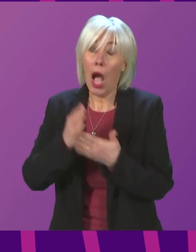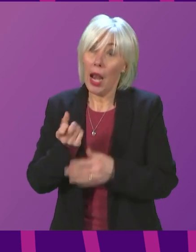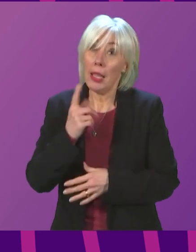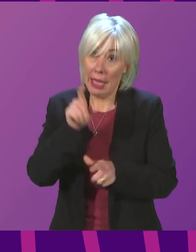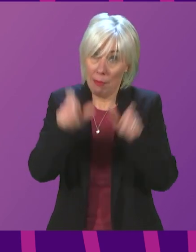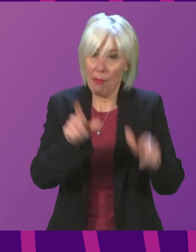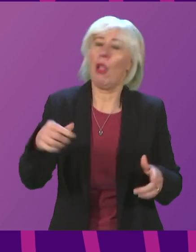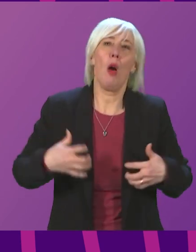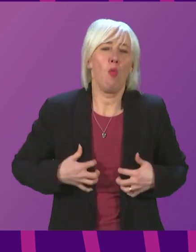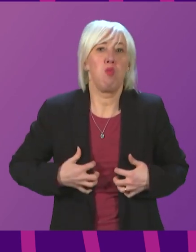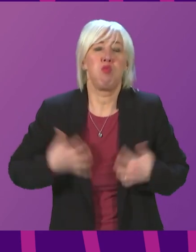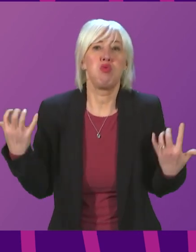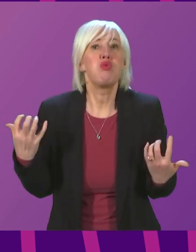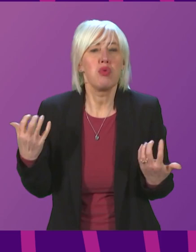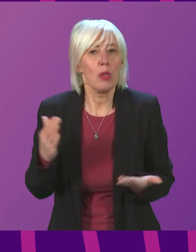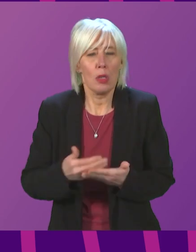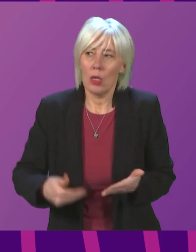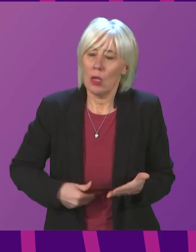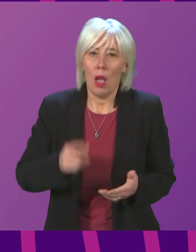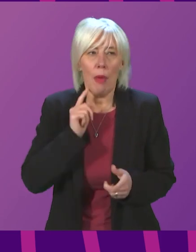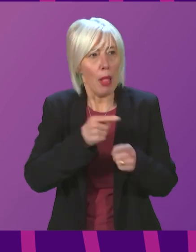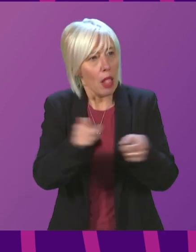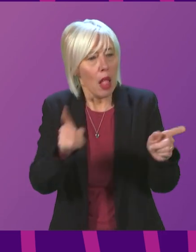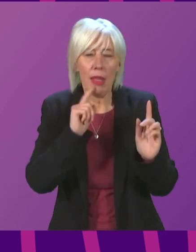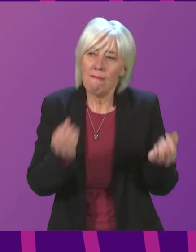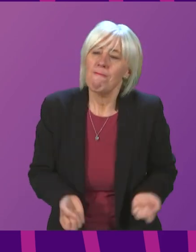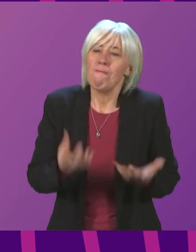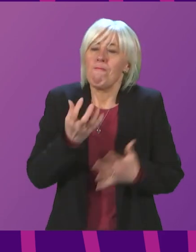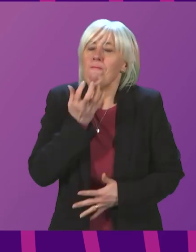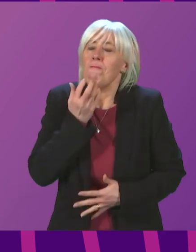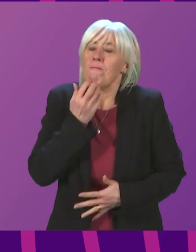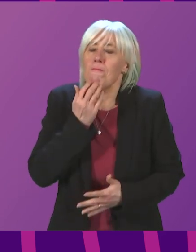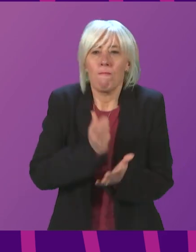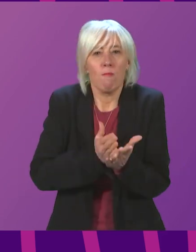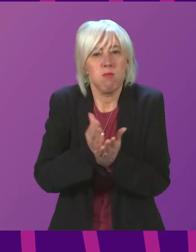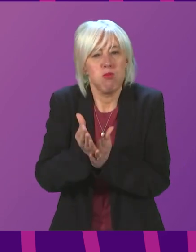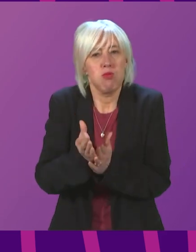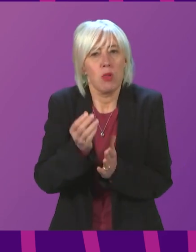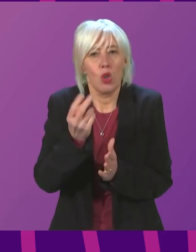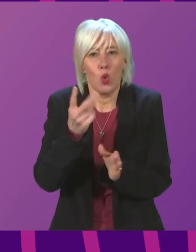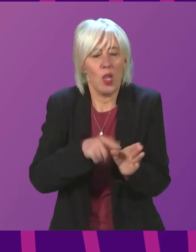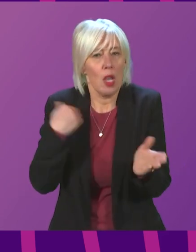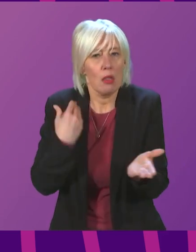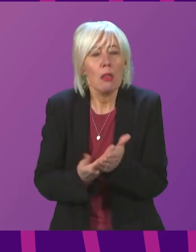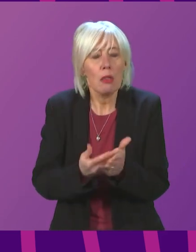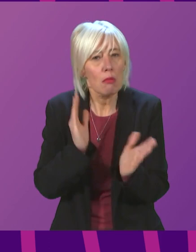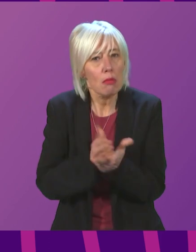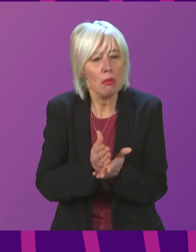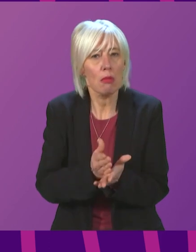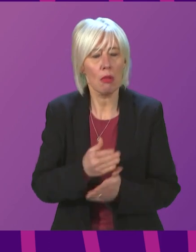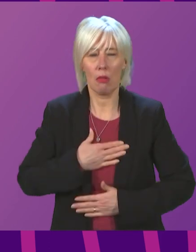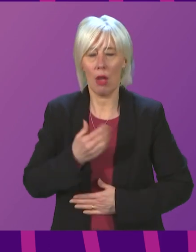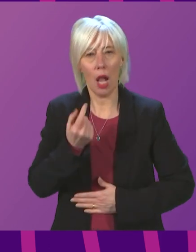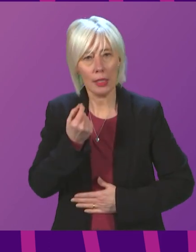that people feel about this, given the very painful sacrifices that so many people have made over the past couple of years. Of course,